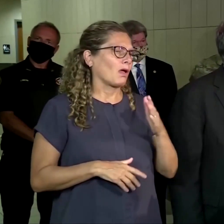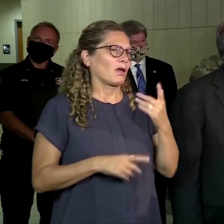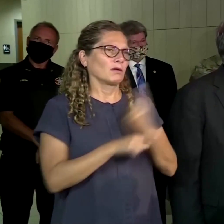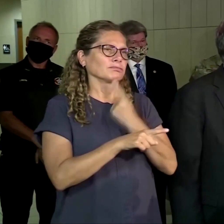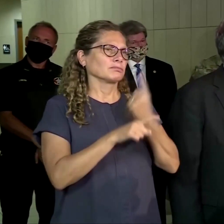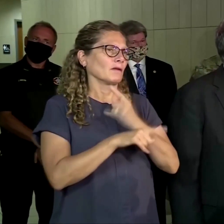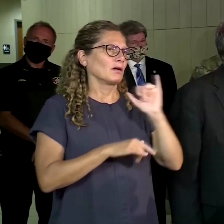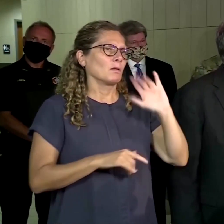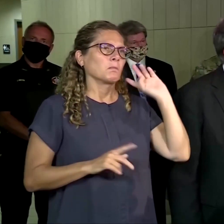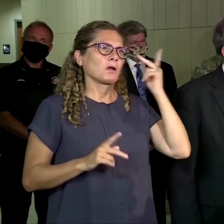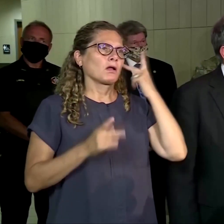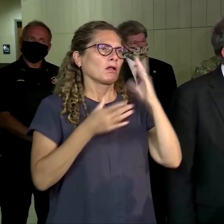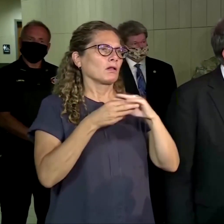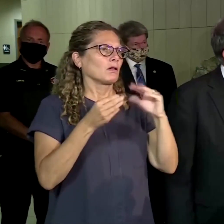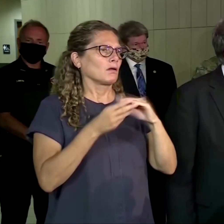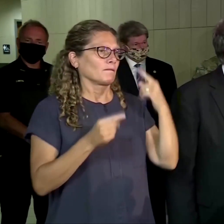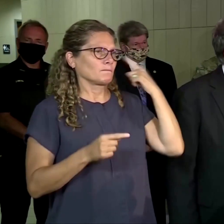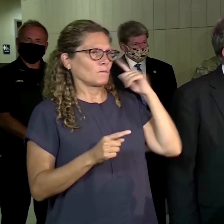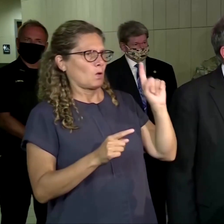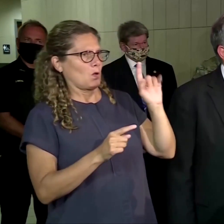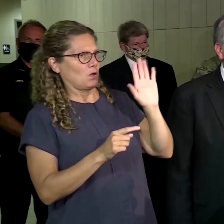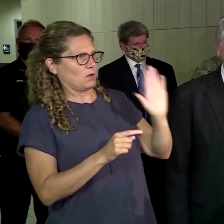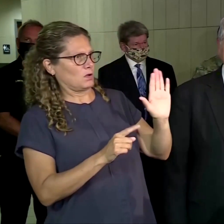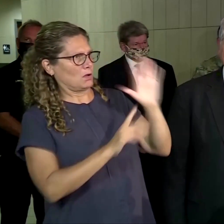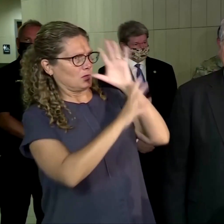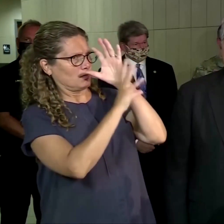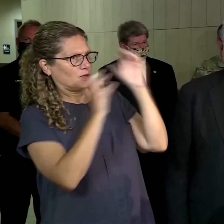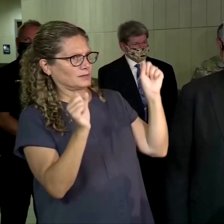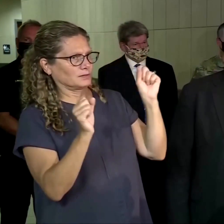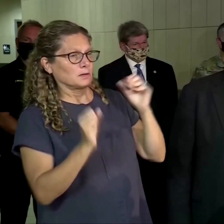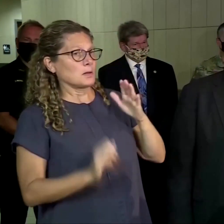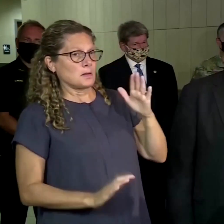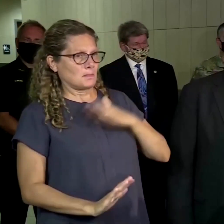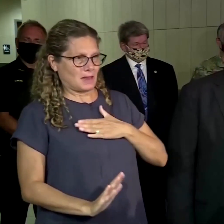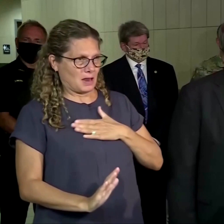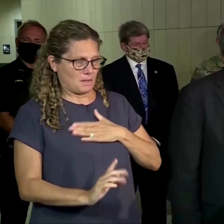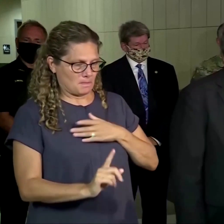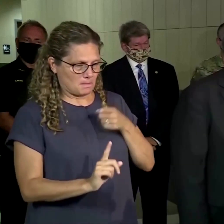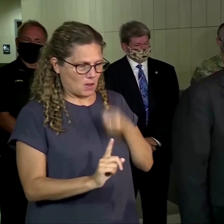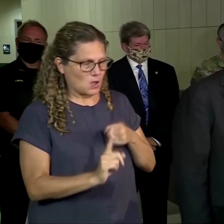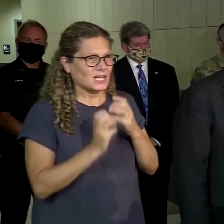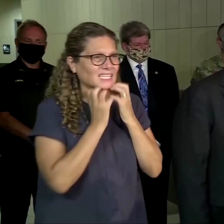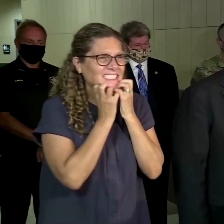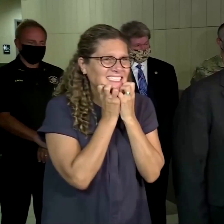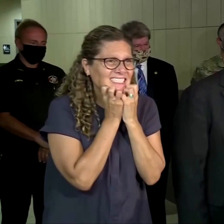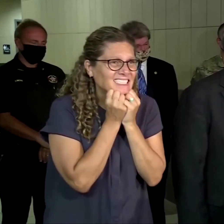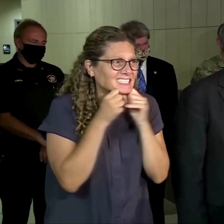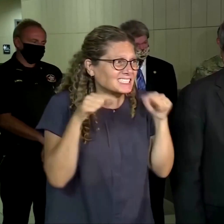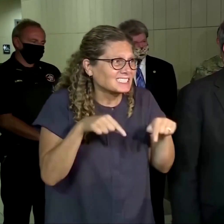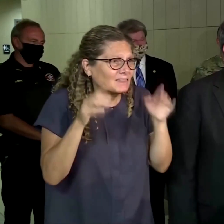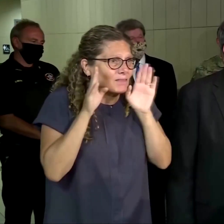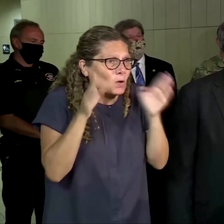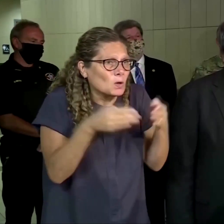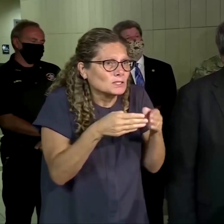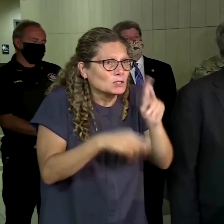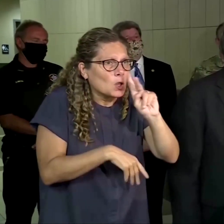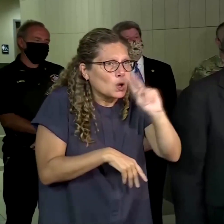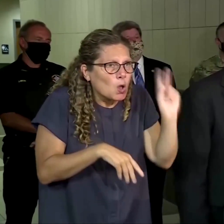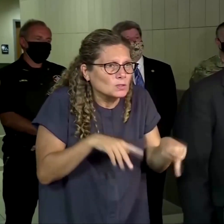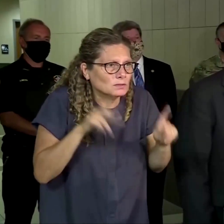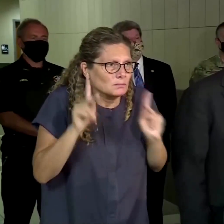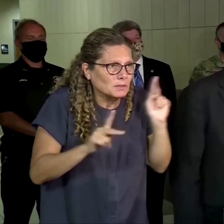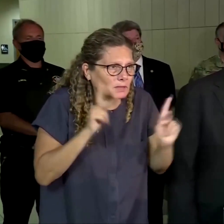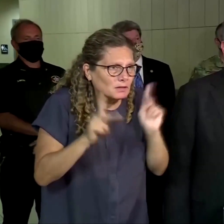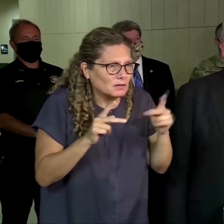you know what? I care about my community and I care about the people in my community and that's what my focus is and that's what I'm going to